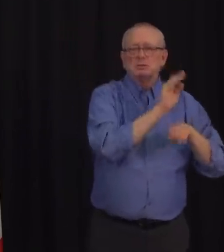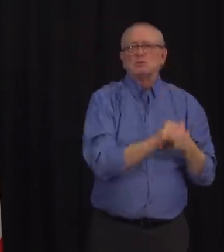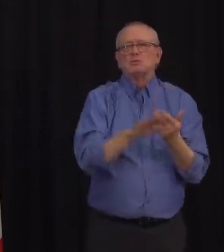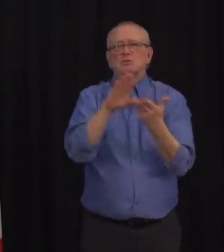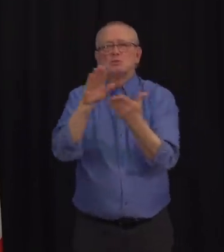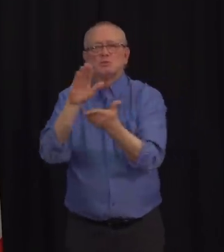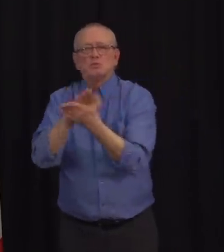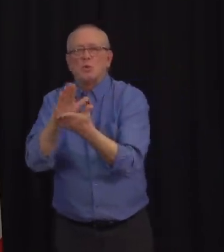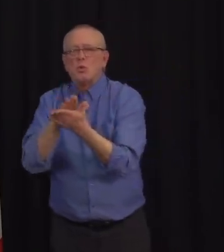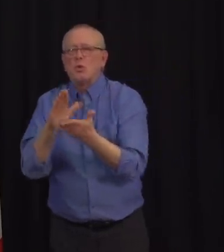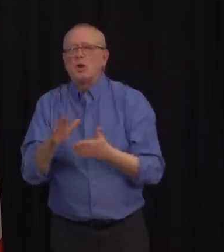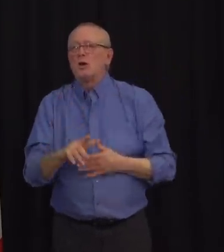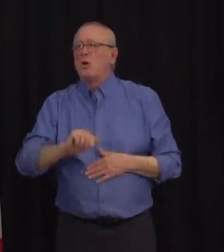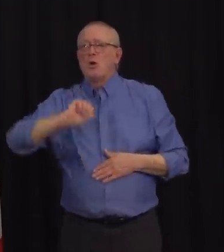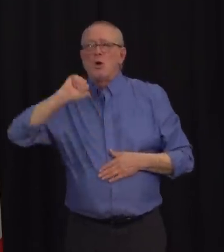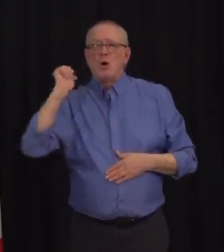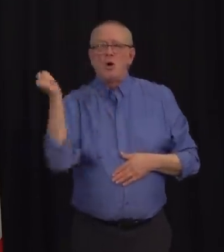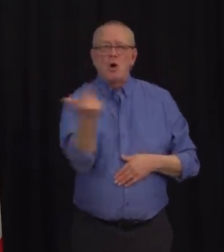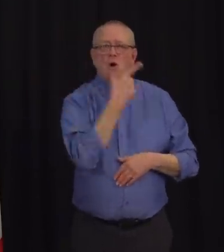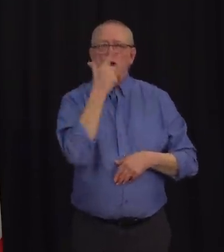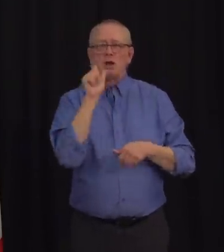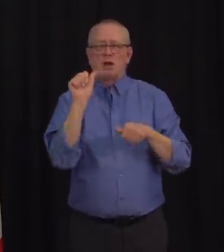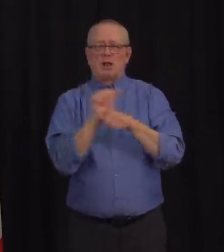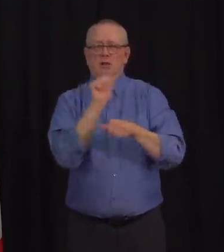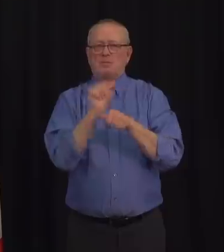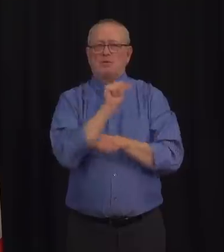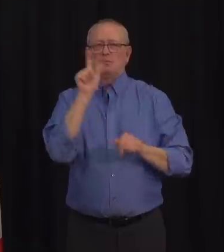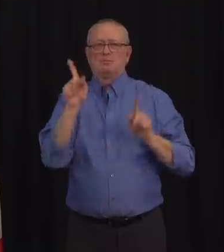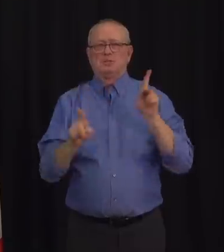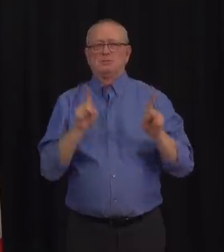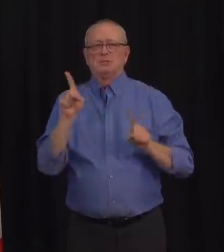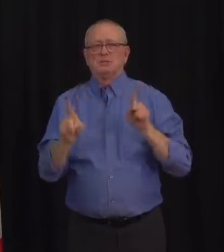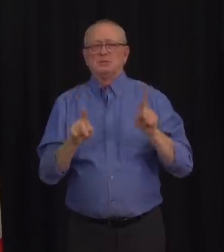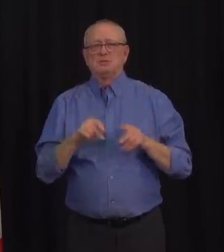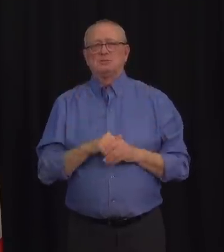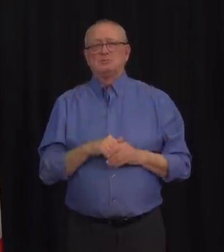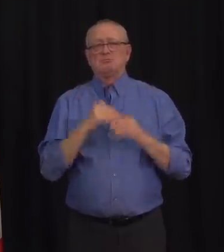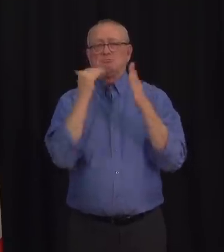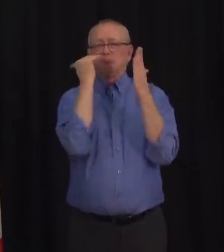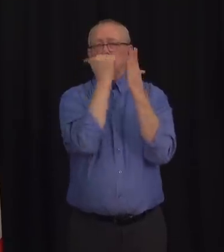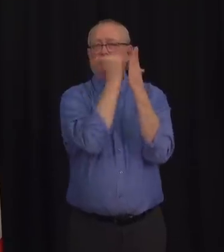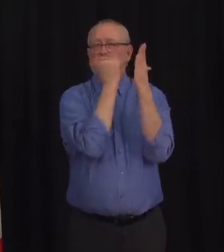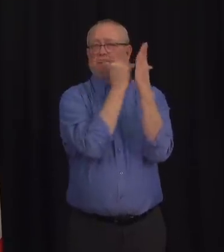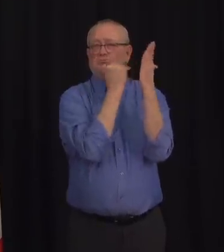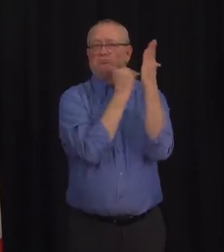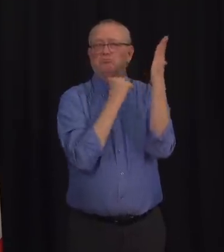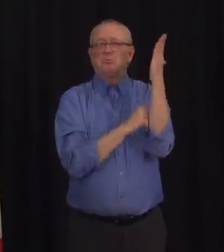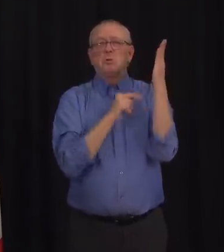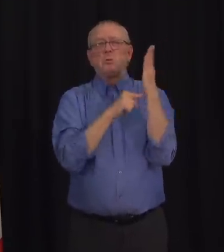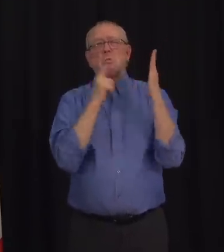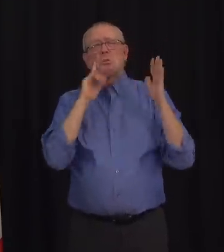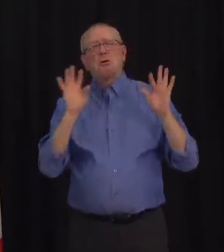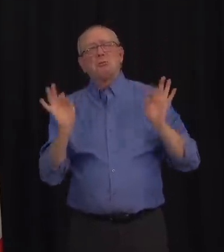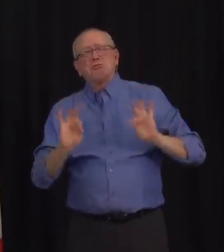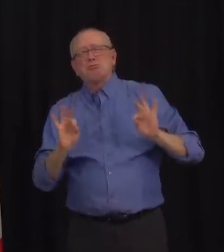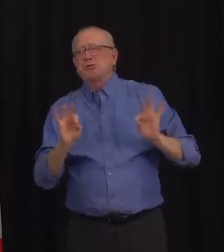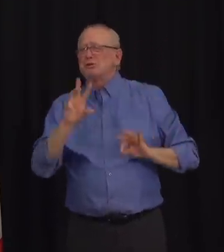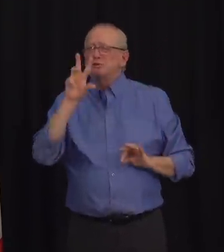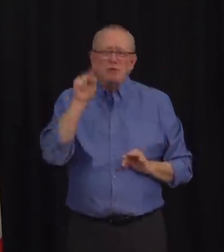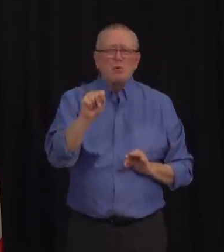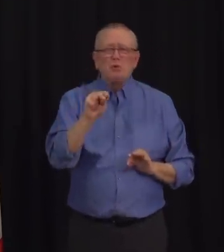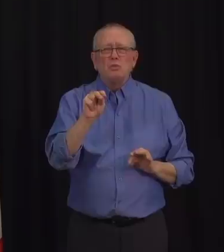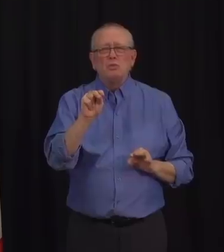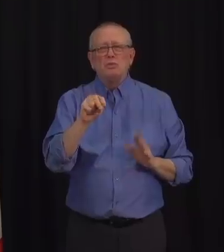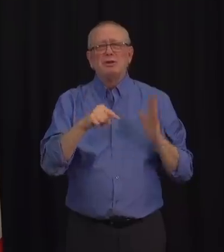Believe me these steps are not being taken lightly and I certainly didn't go into public service nor did any of the people sitting